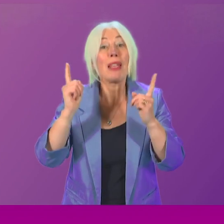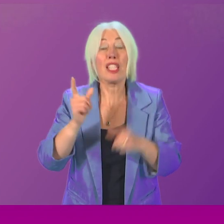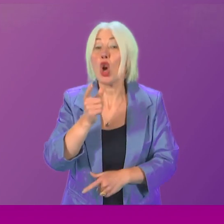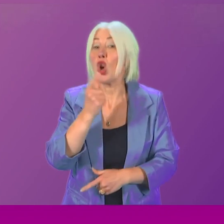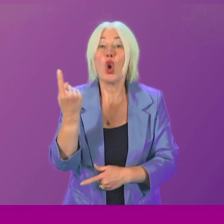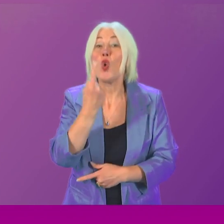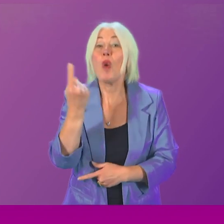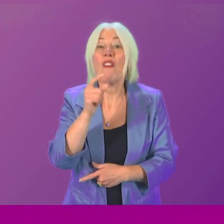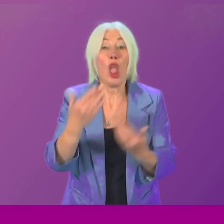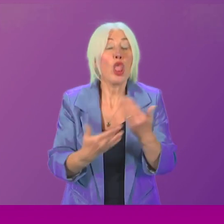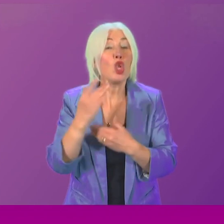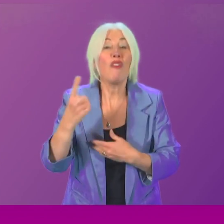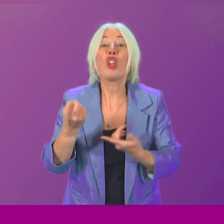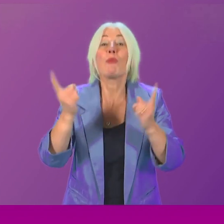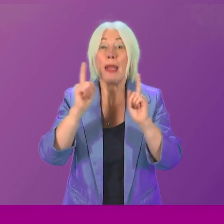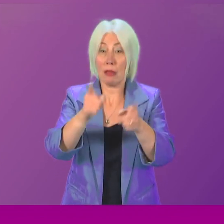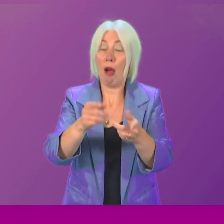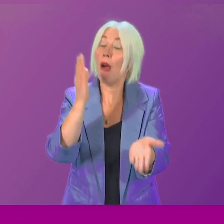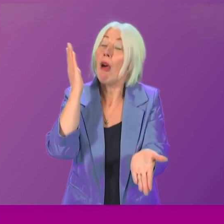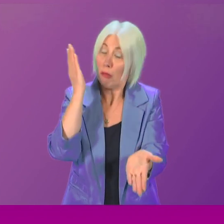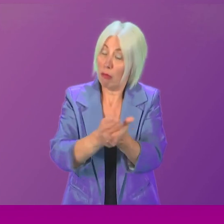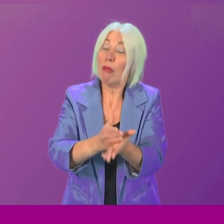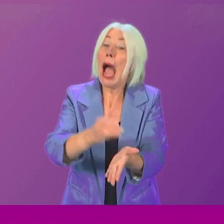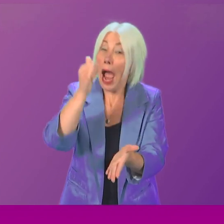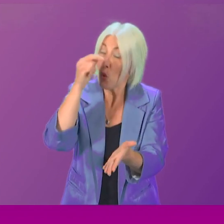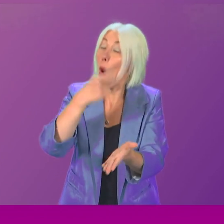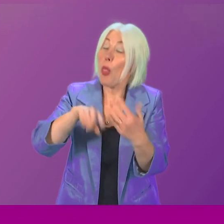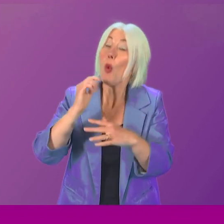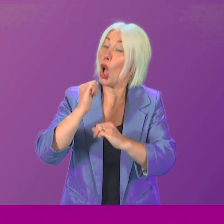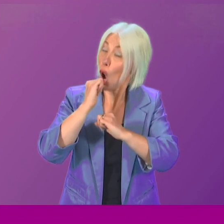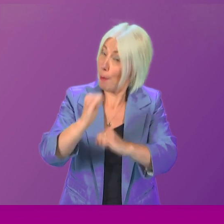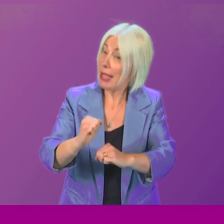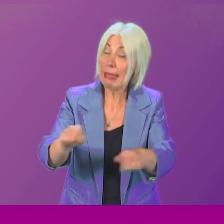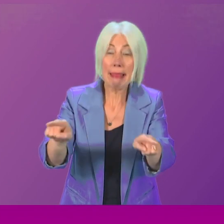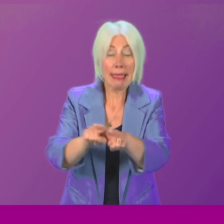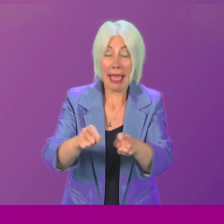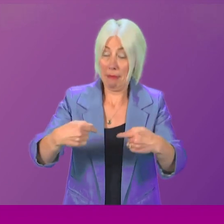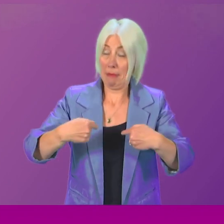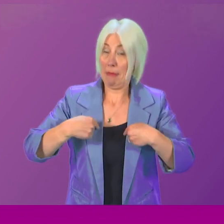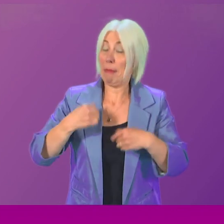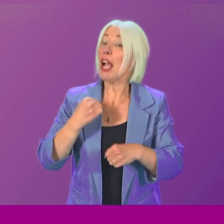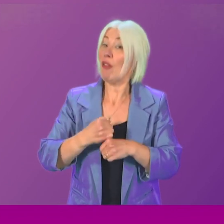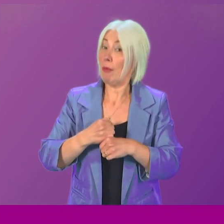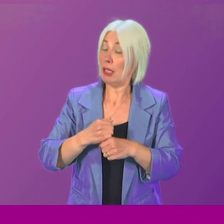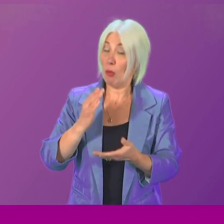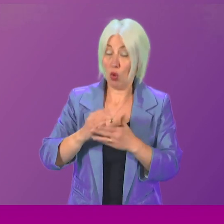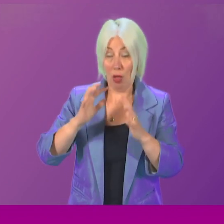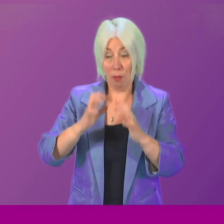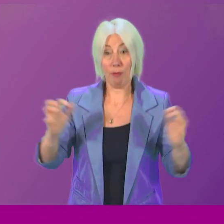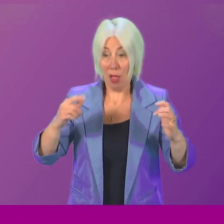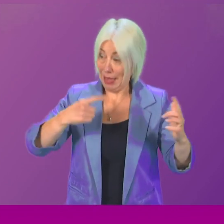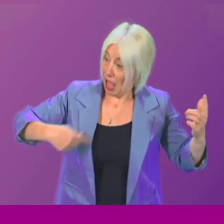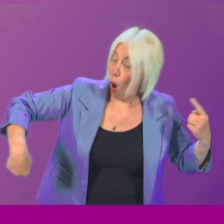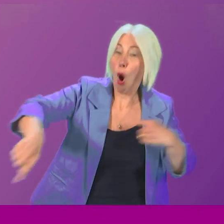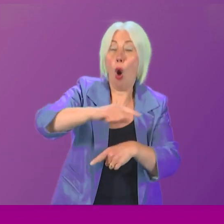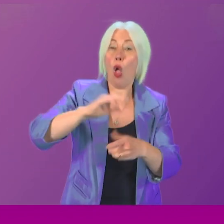is, I have no doubt that they will give this the same commitment as my government has and I'm sure all of us across this chamber will